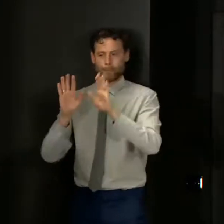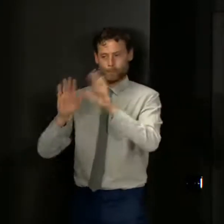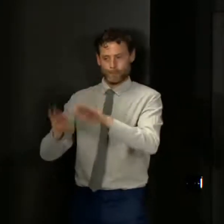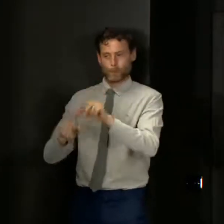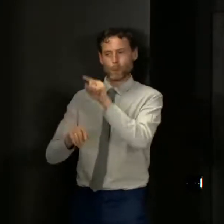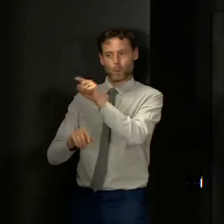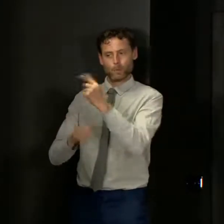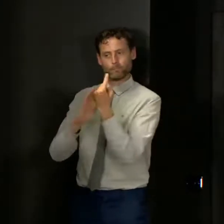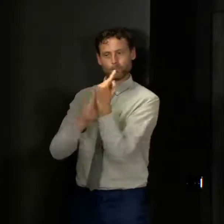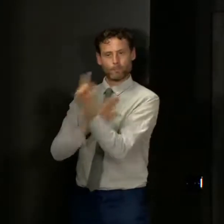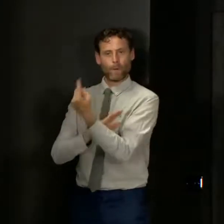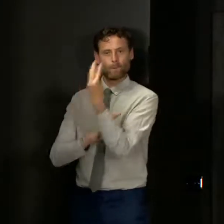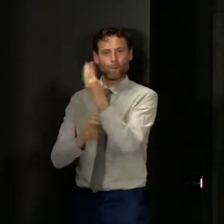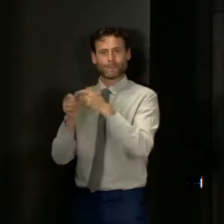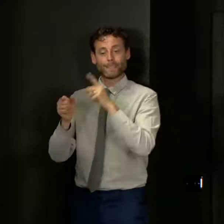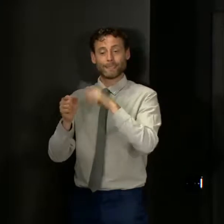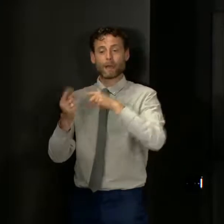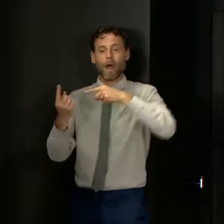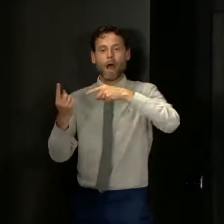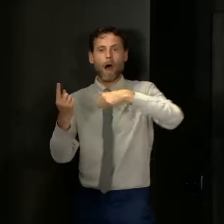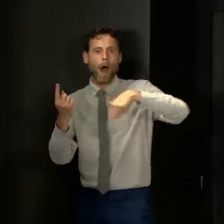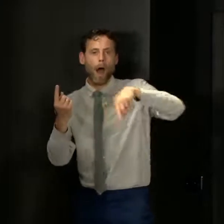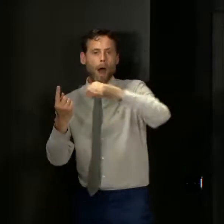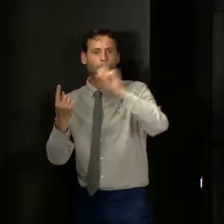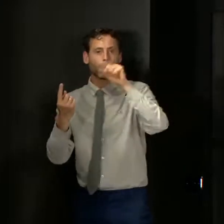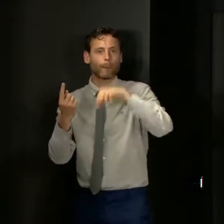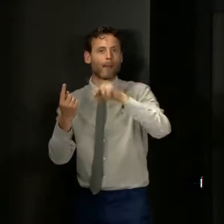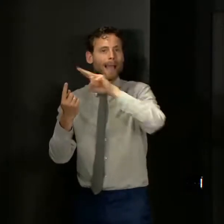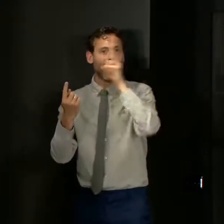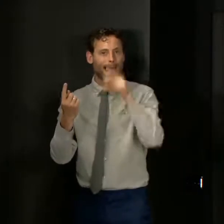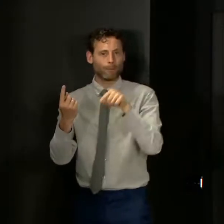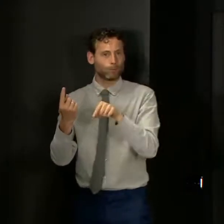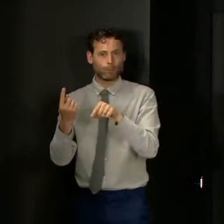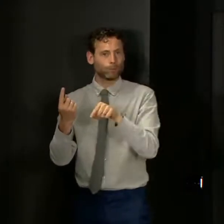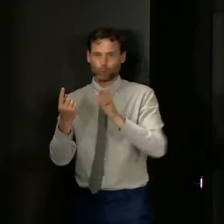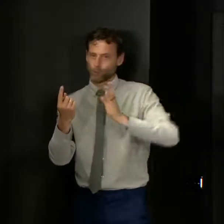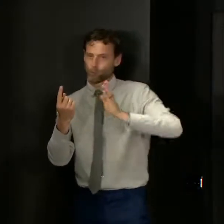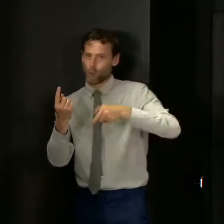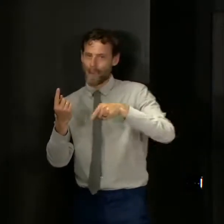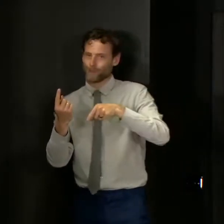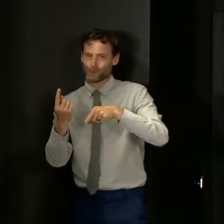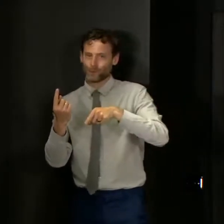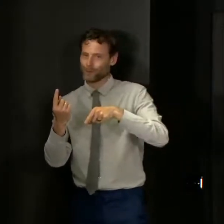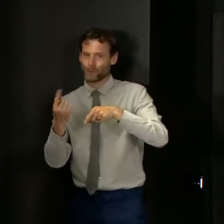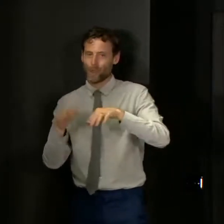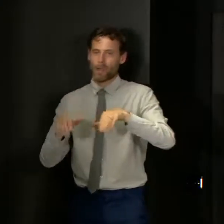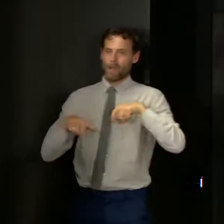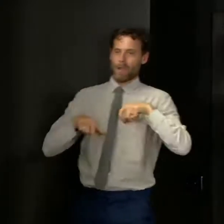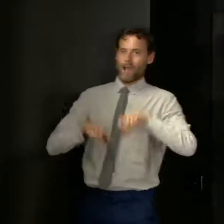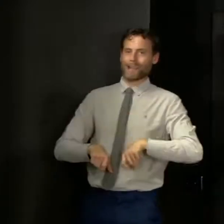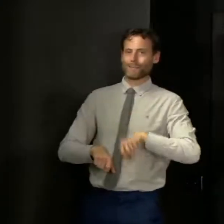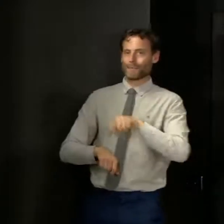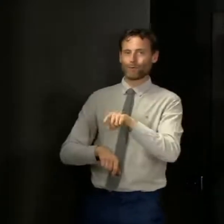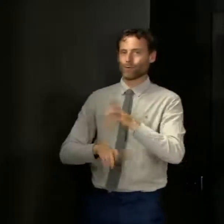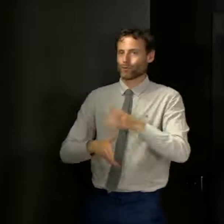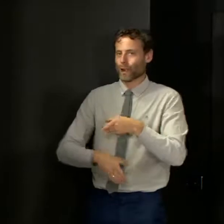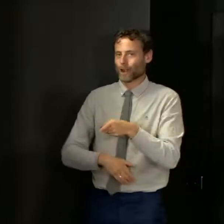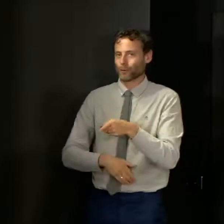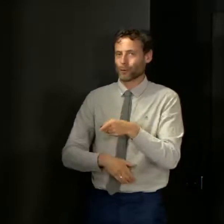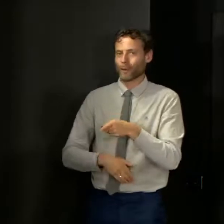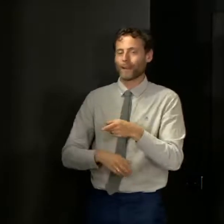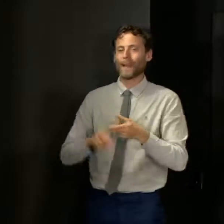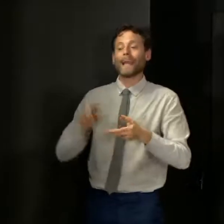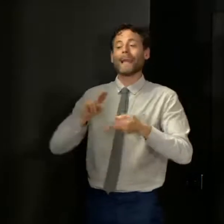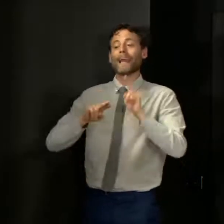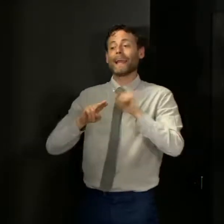isolate for 14 days, the rest of the members of their household don't need to go on and isolate themselves unless the